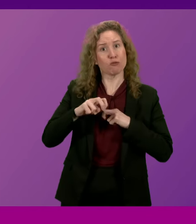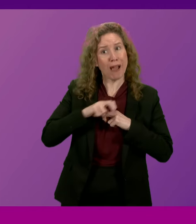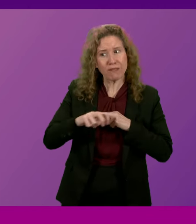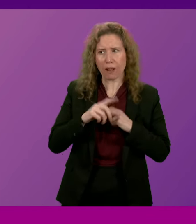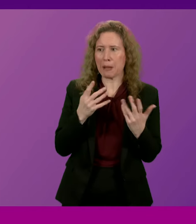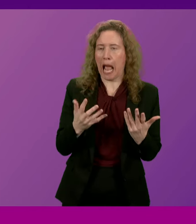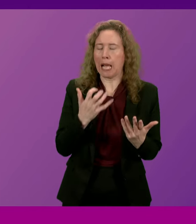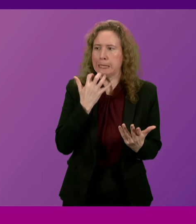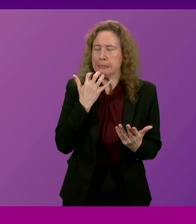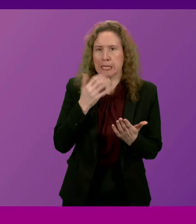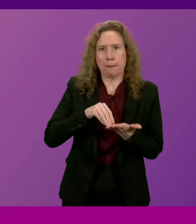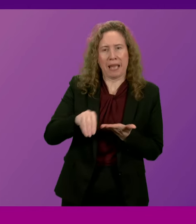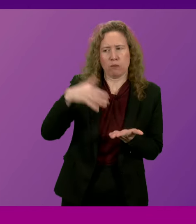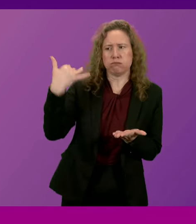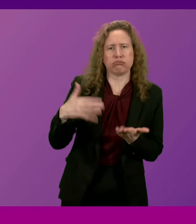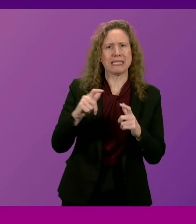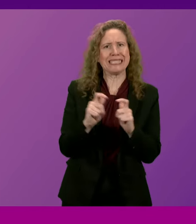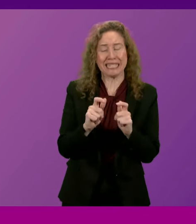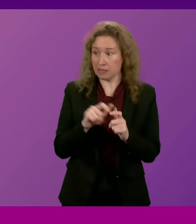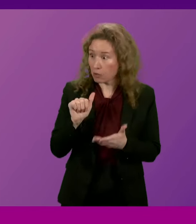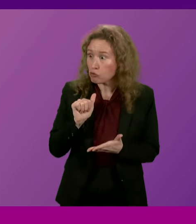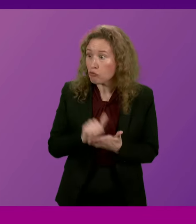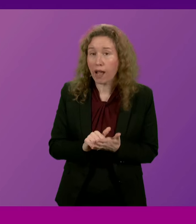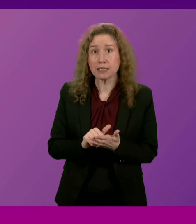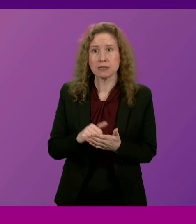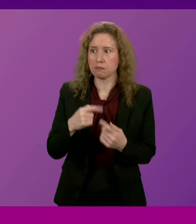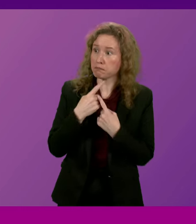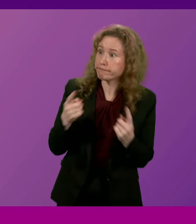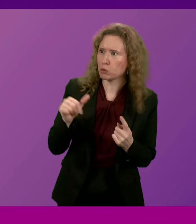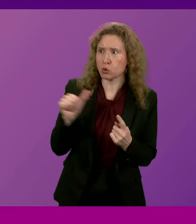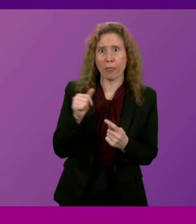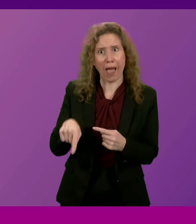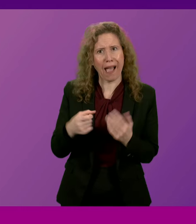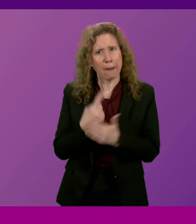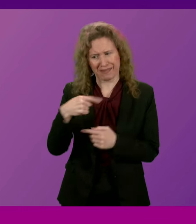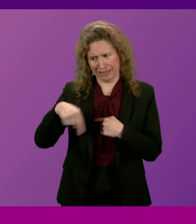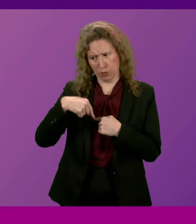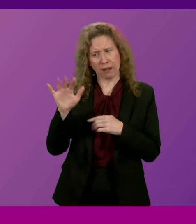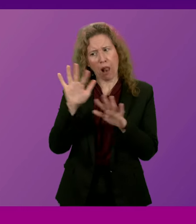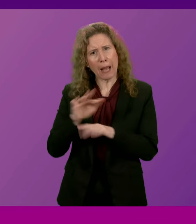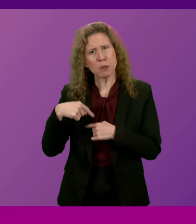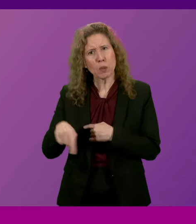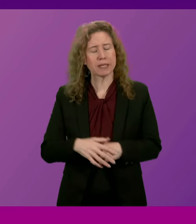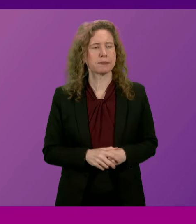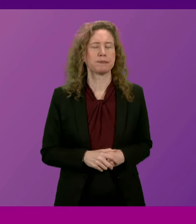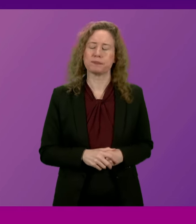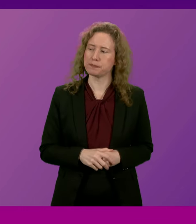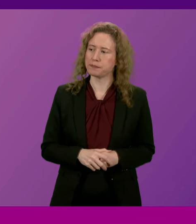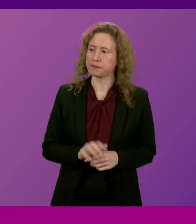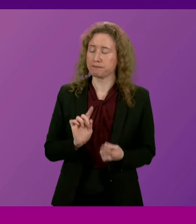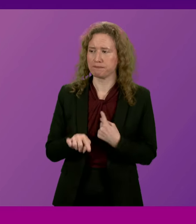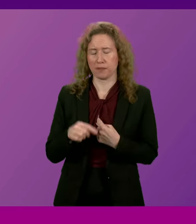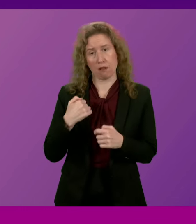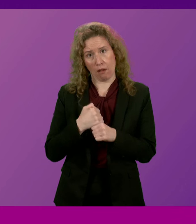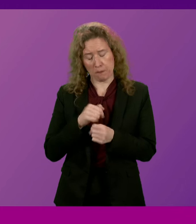for the Scottish Government to be sending in Climate Week? First Minister. President, Officer, the Government has invested